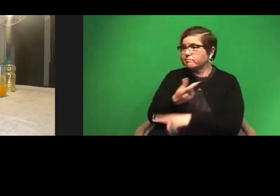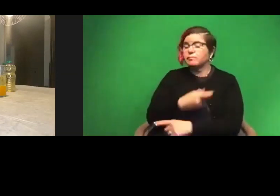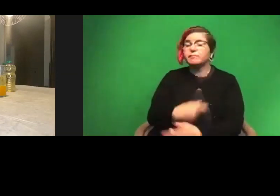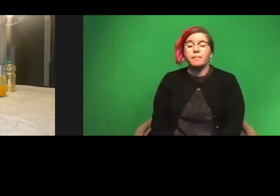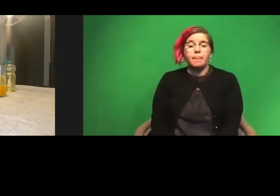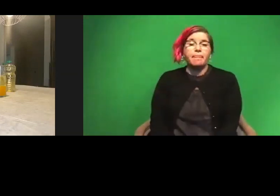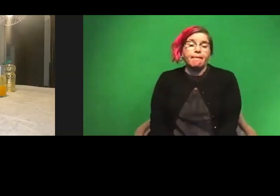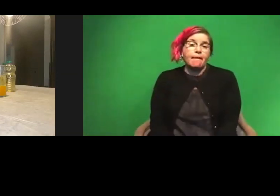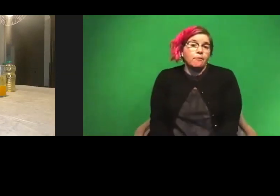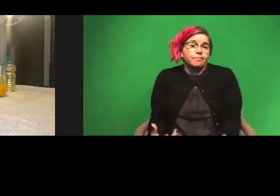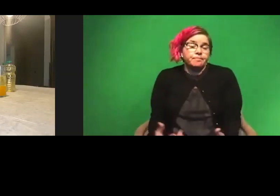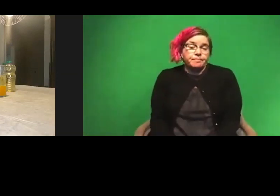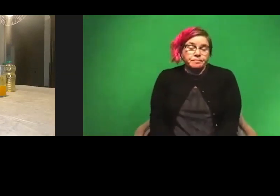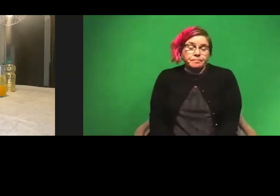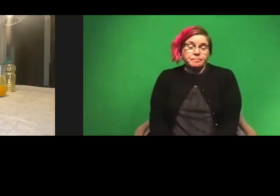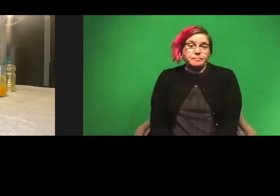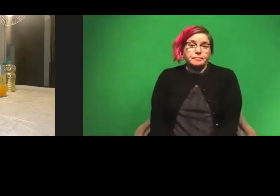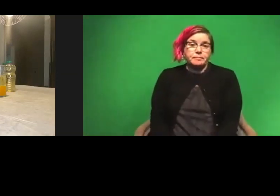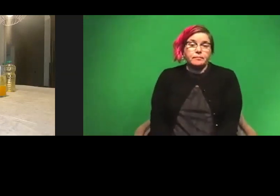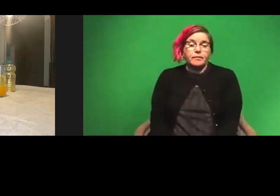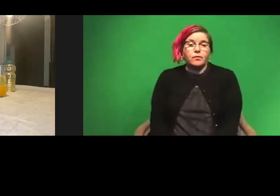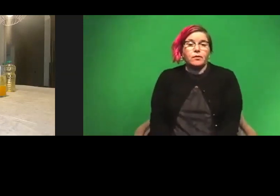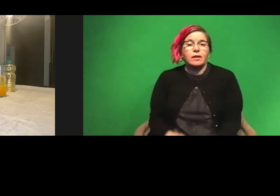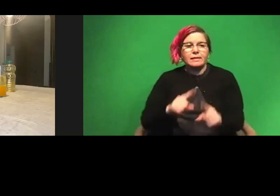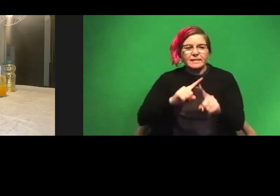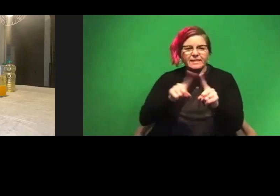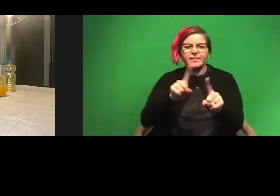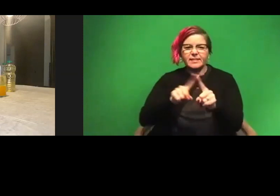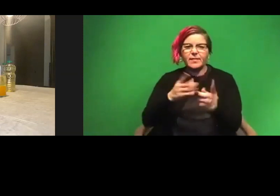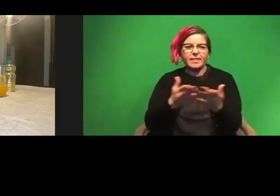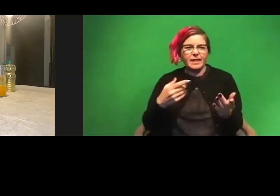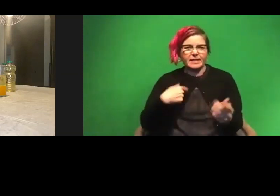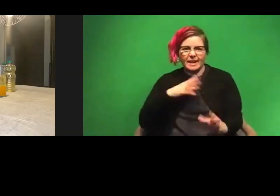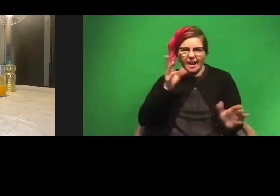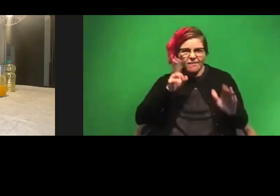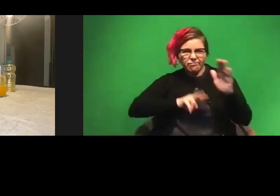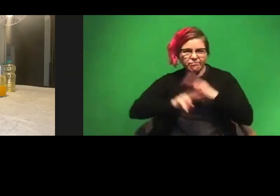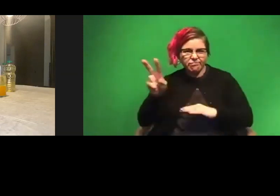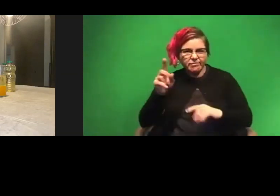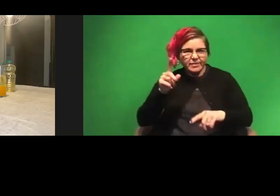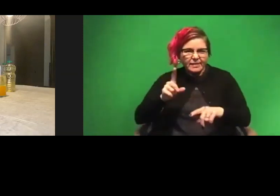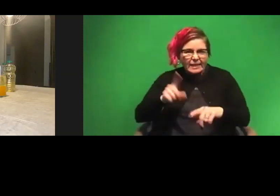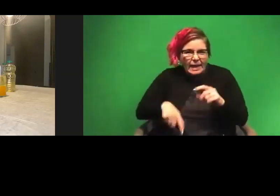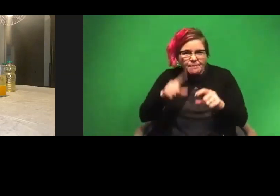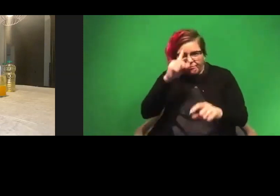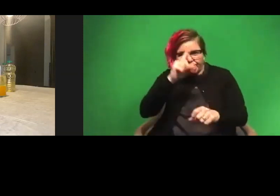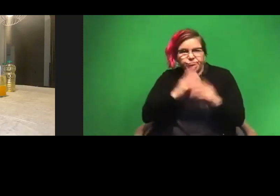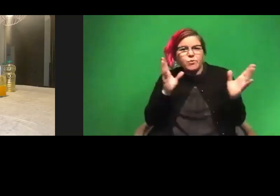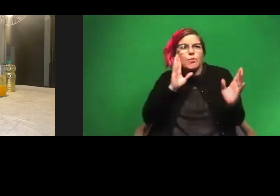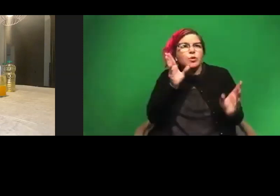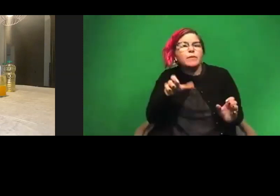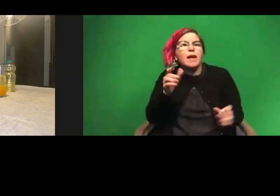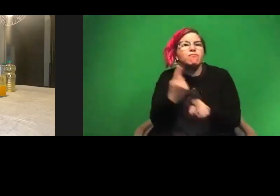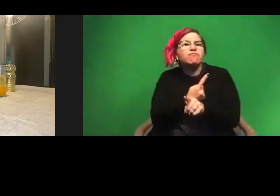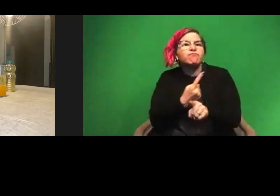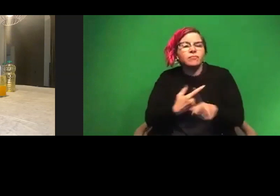know, it makes you do a lot of different things that you never probably would imagine doing just in regular life, which is